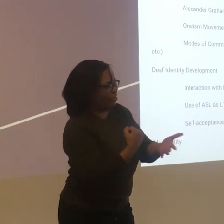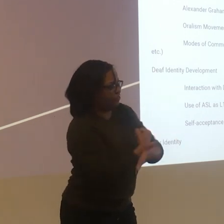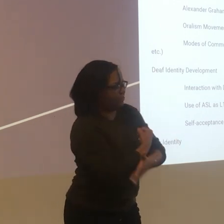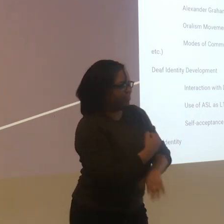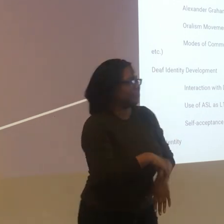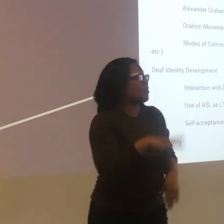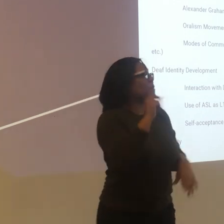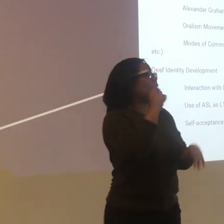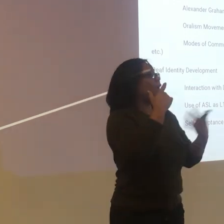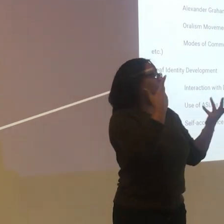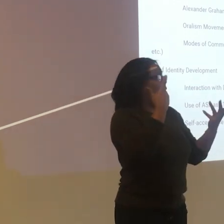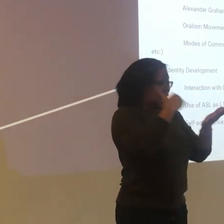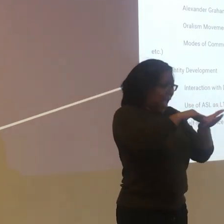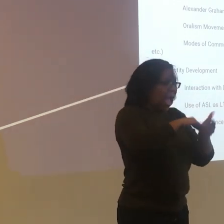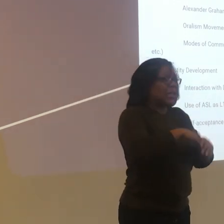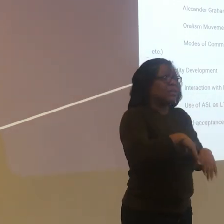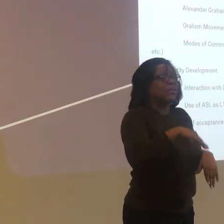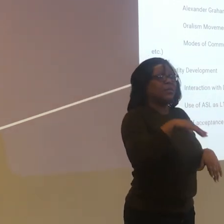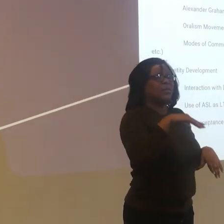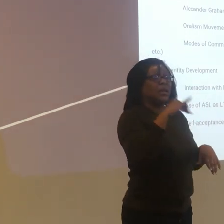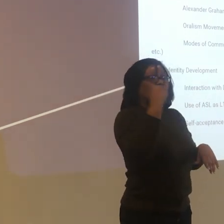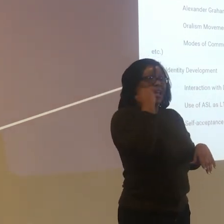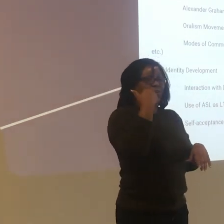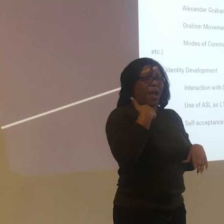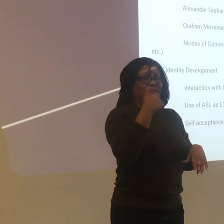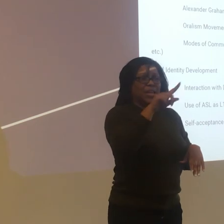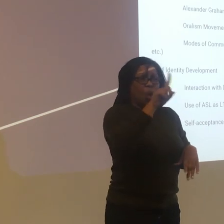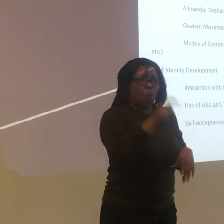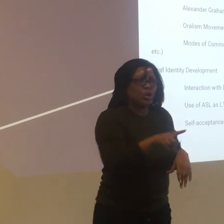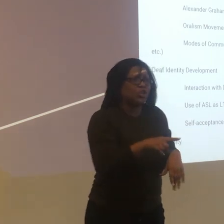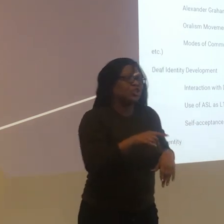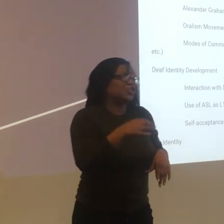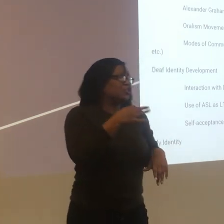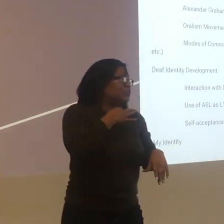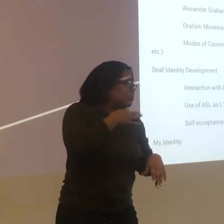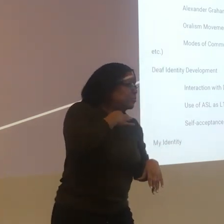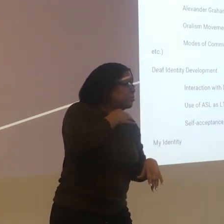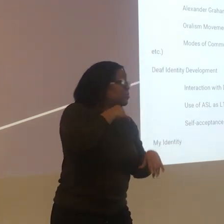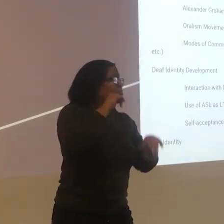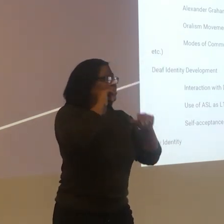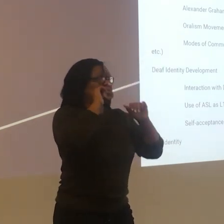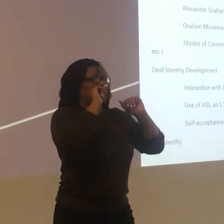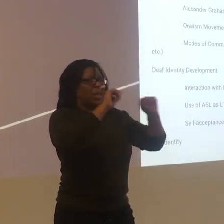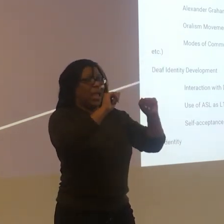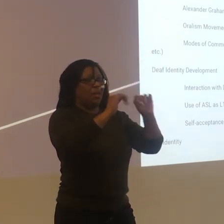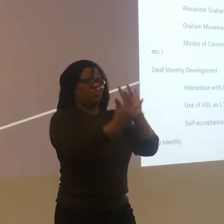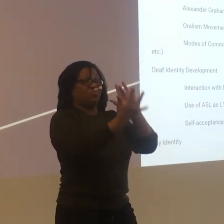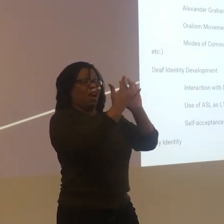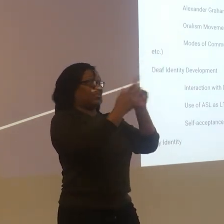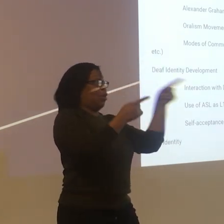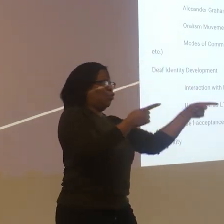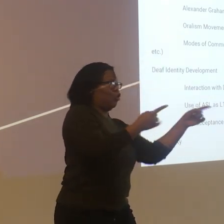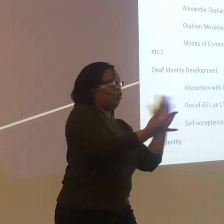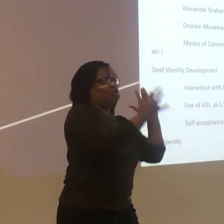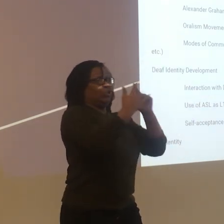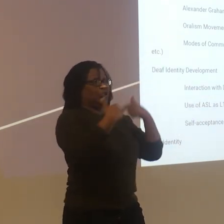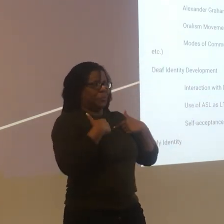can look at? I wish I could have went through all of the slides with you. But if you have any questions, please contact